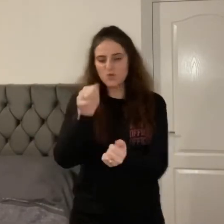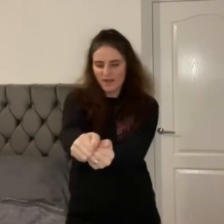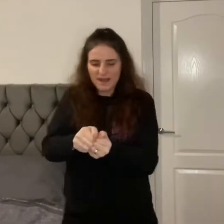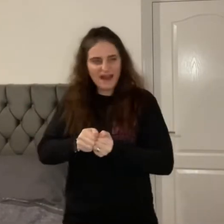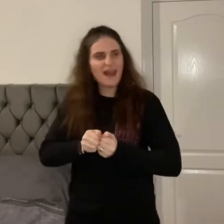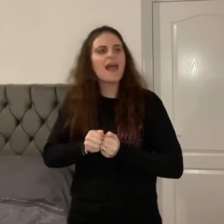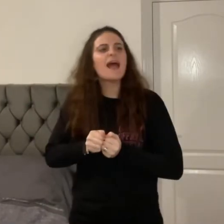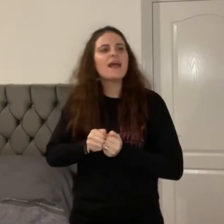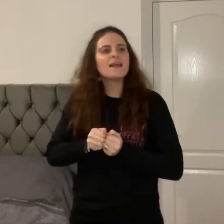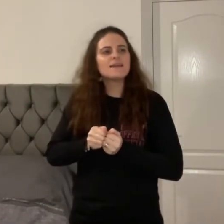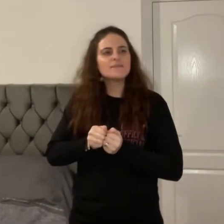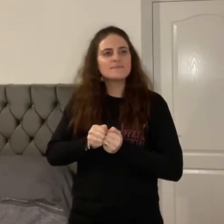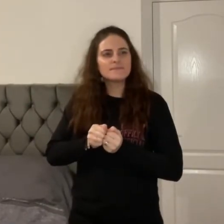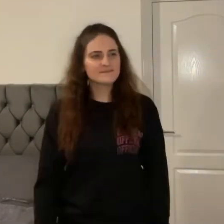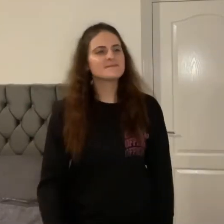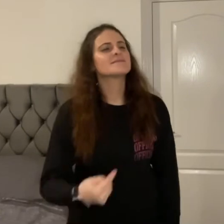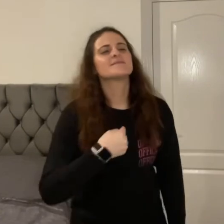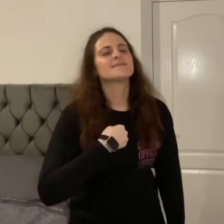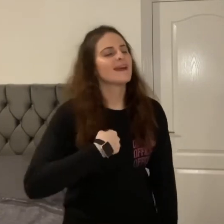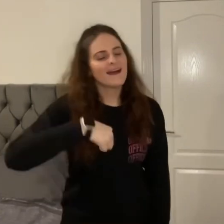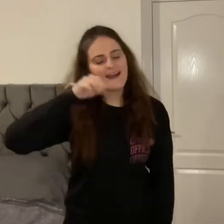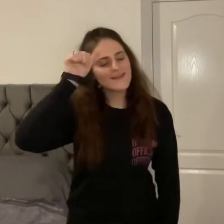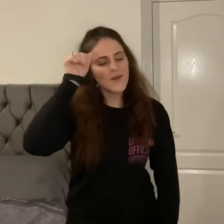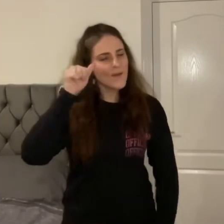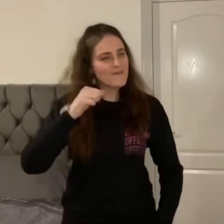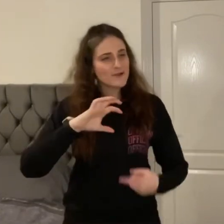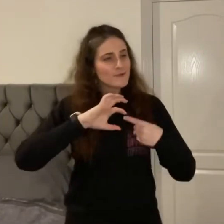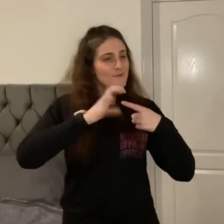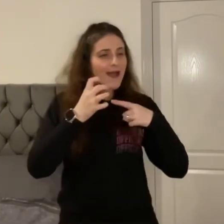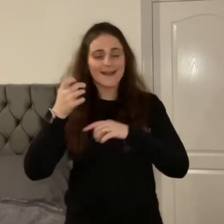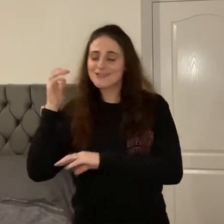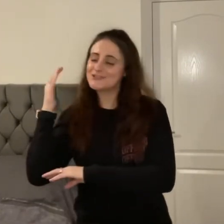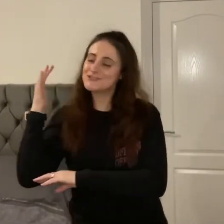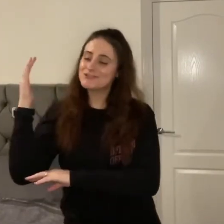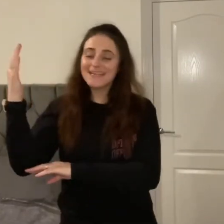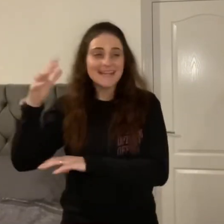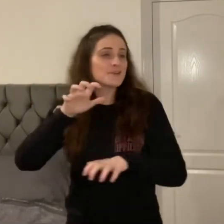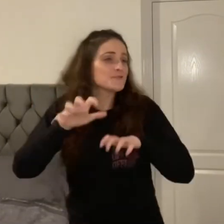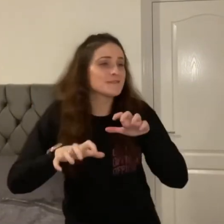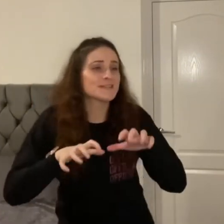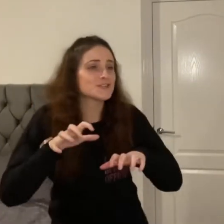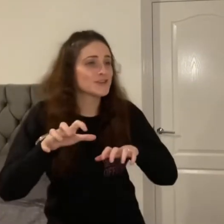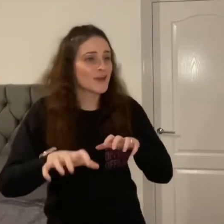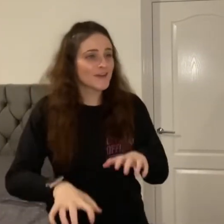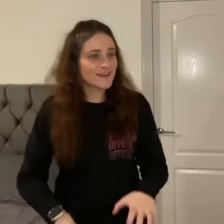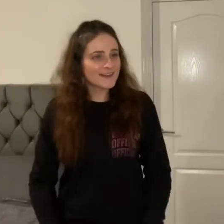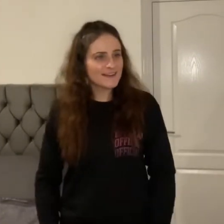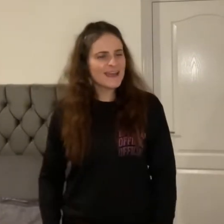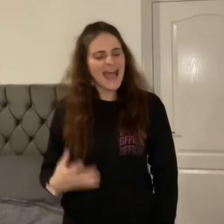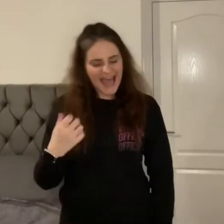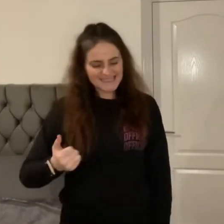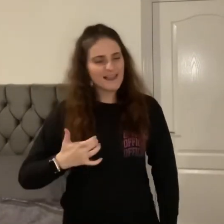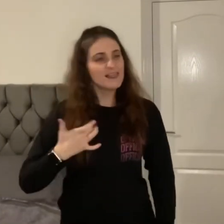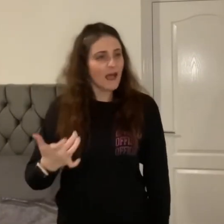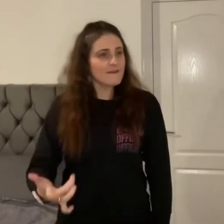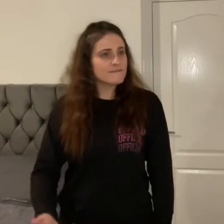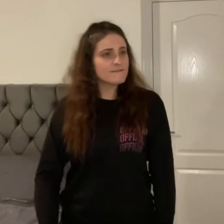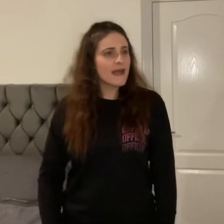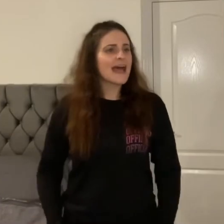can claim. But I know every rock and tree and creature has a life, has